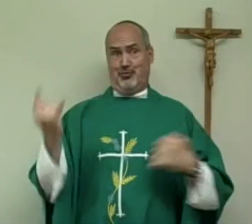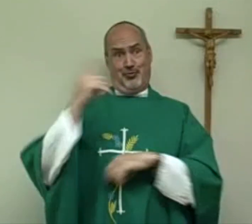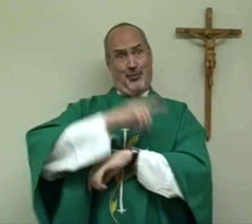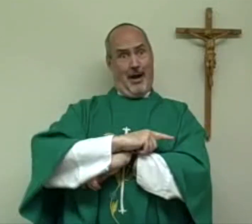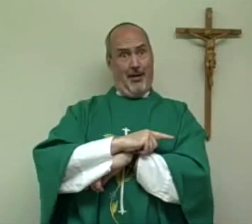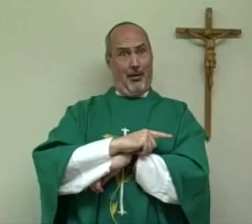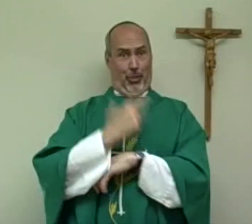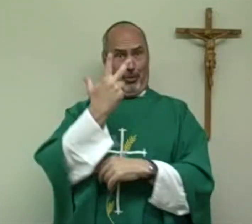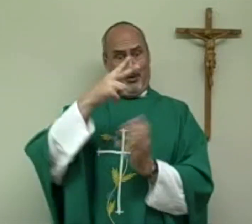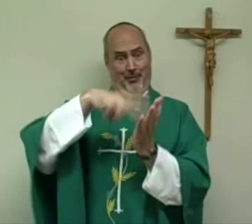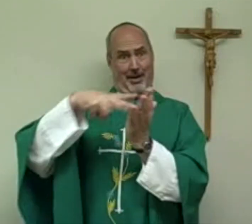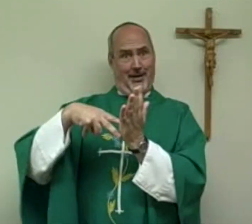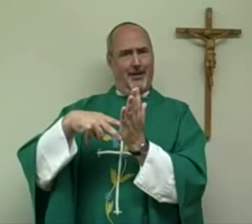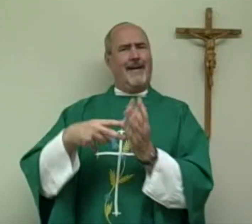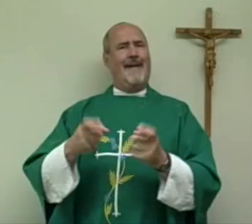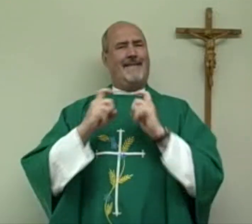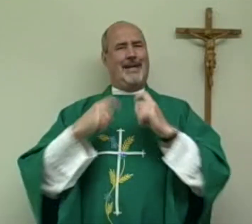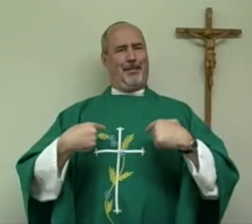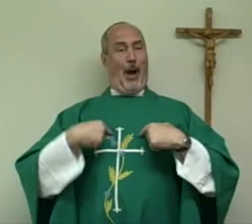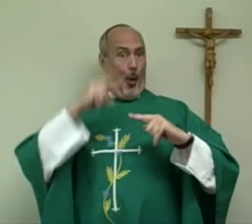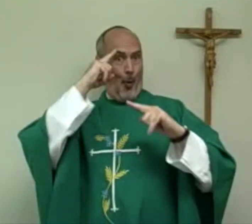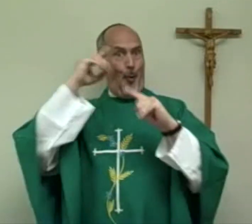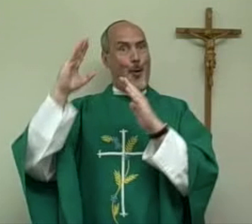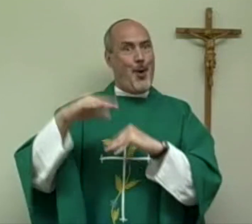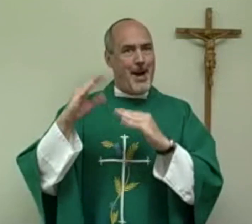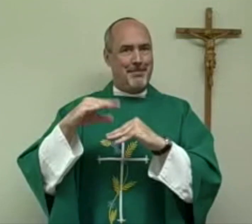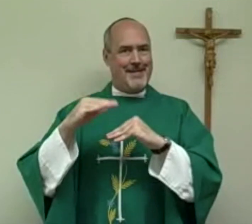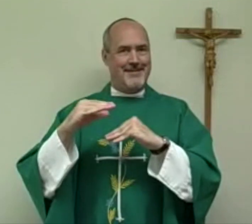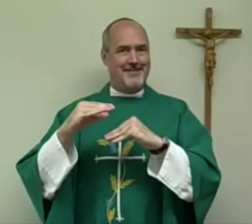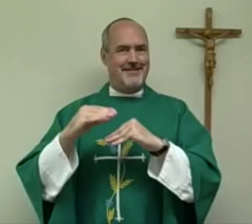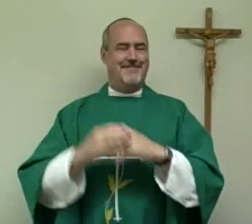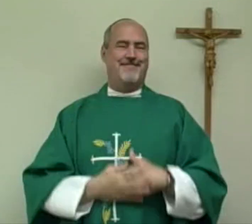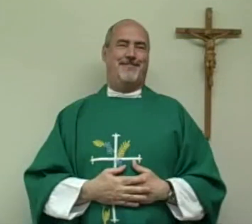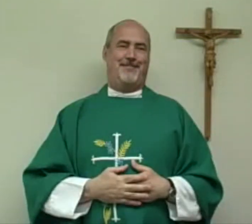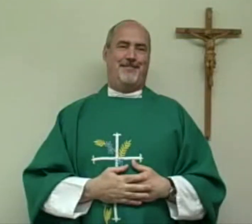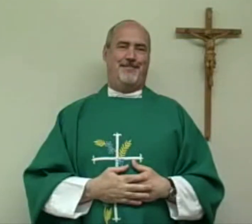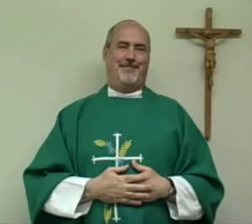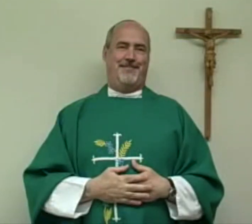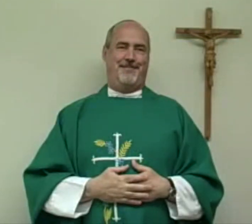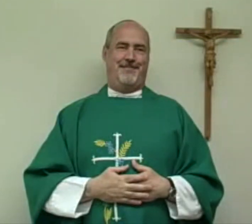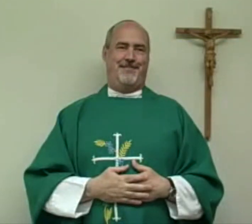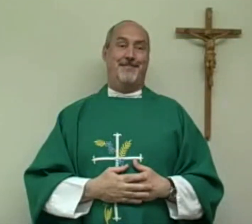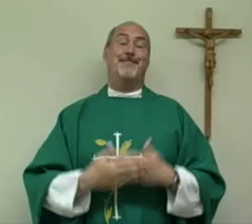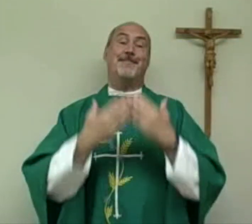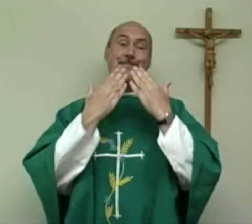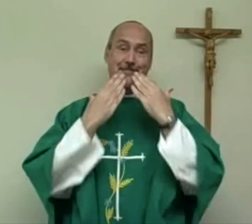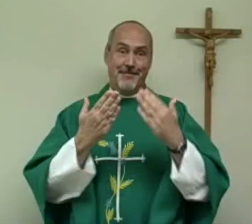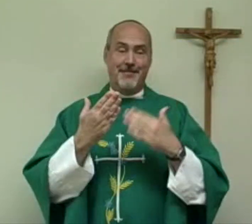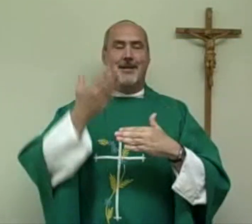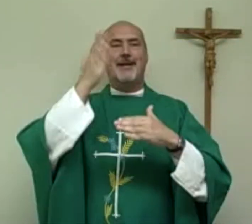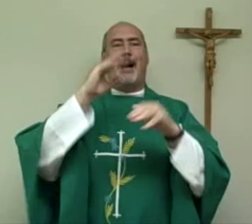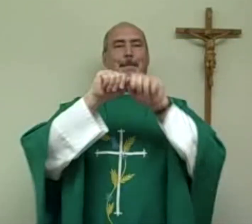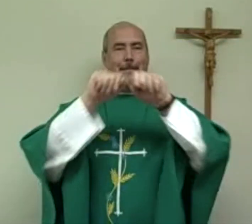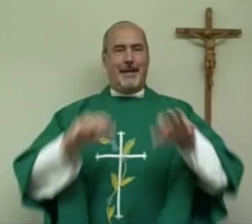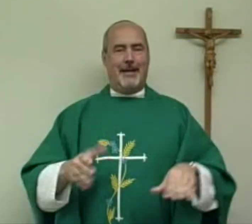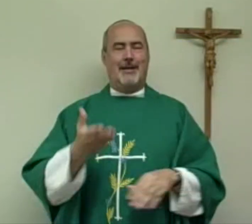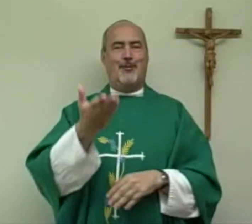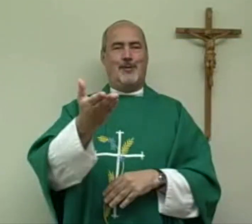become holy. So today those three readings really give us hope. Thank you